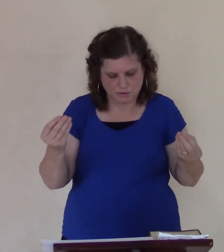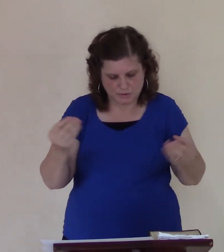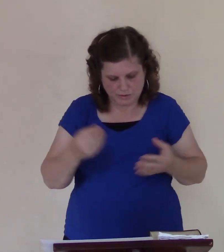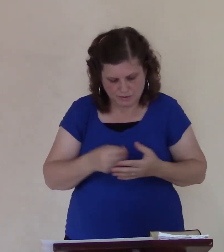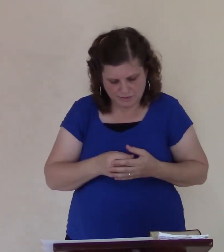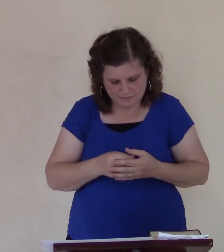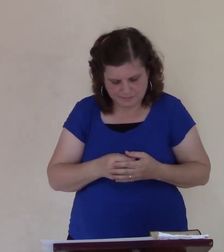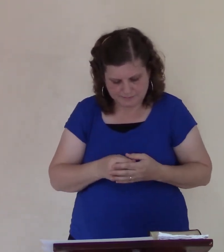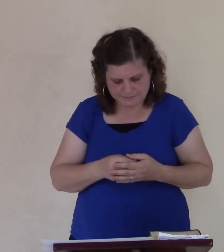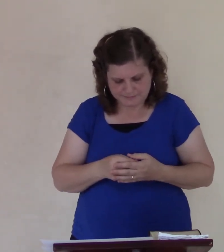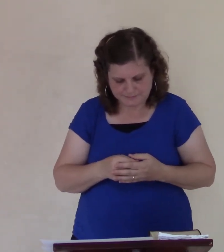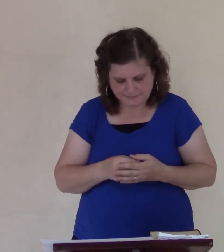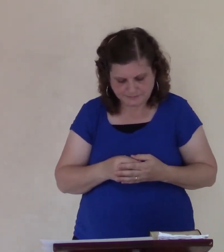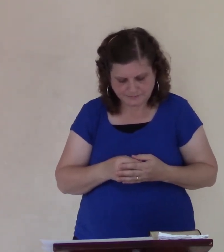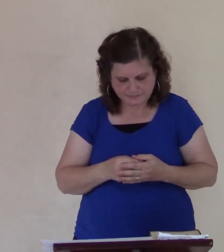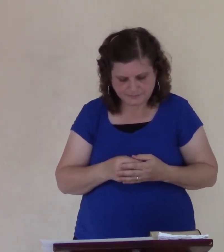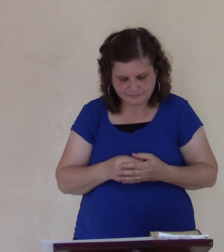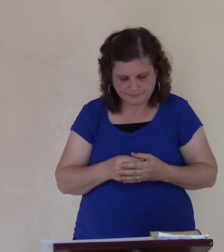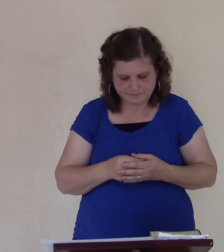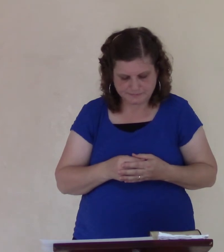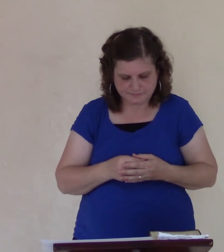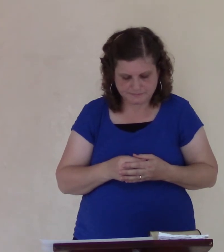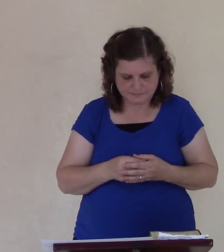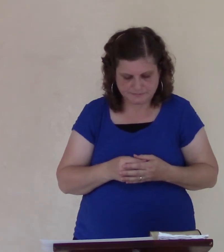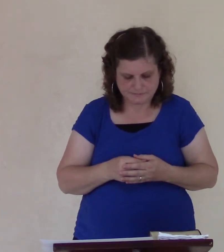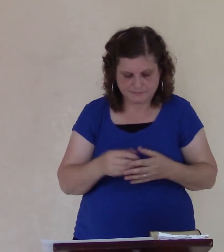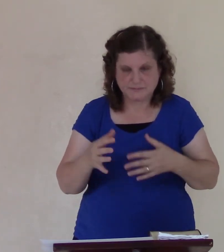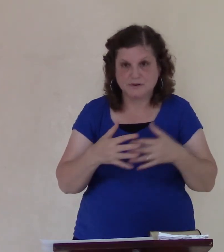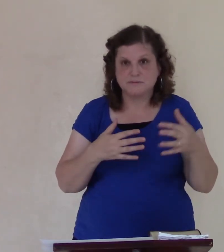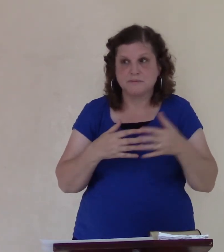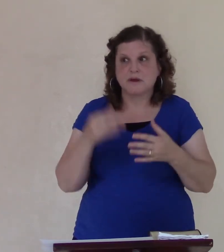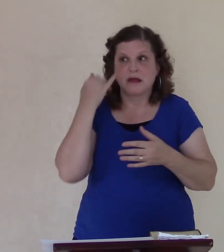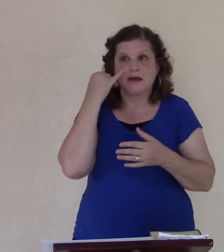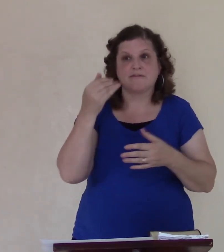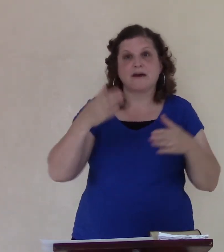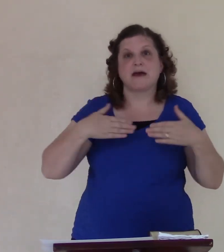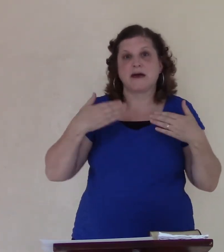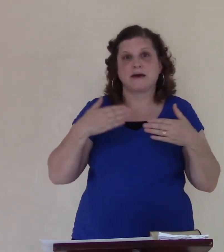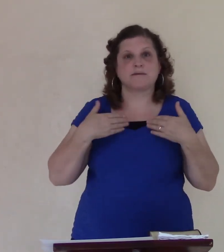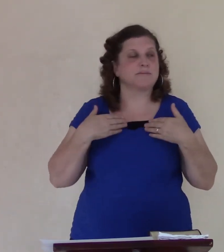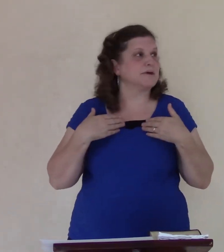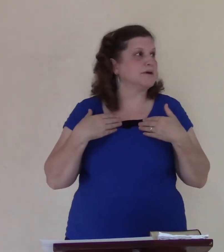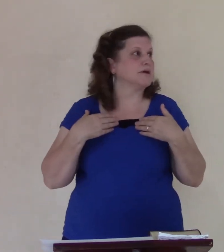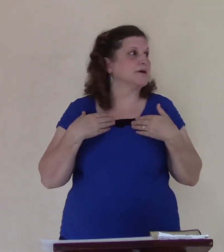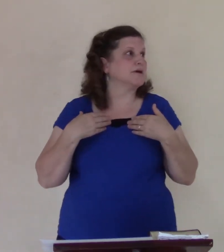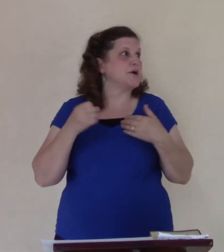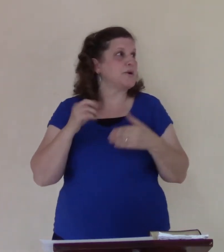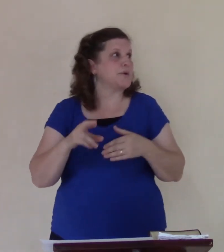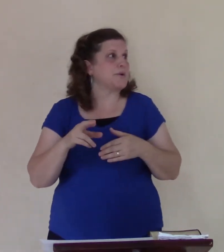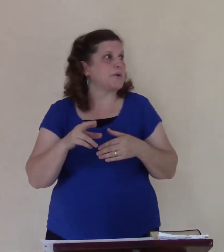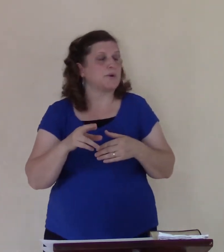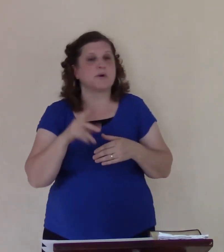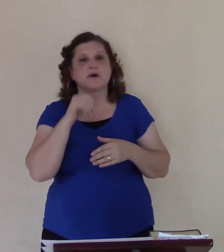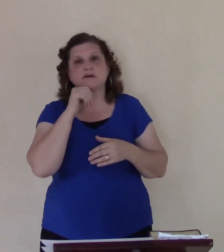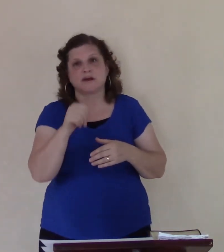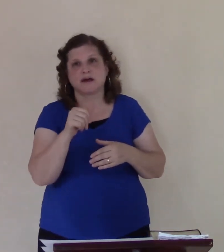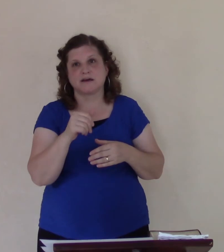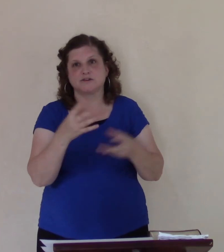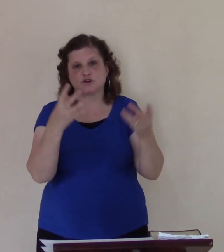and by the way whether you're happy about it or not you're right okay besides someone say